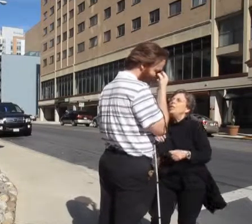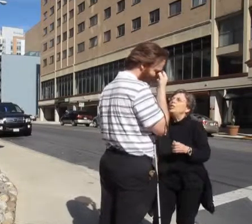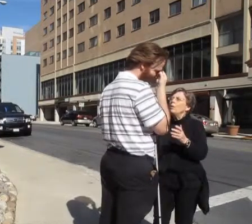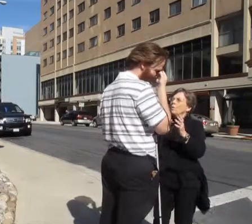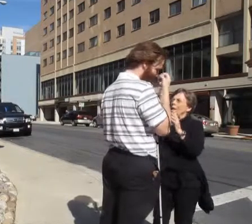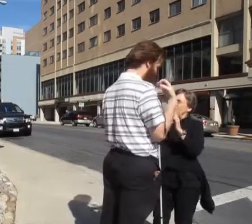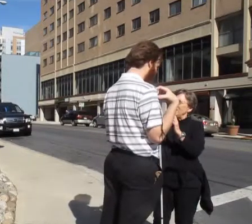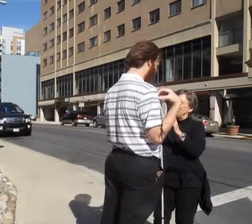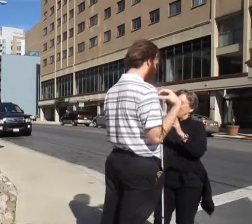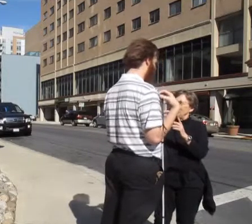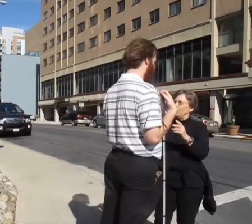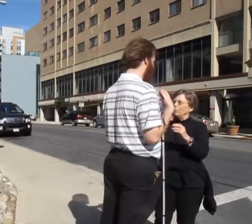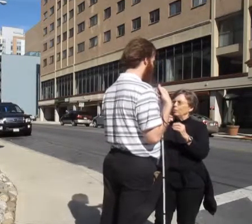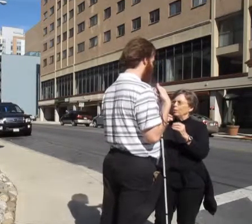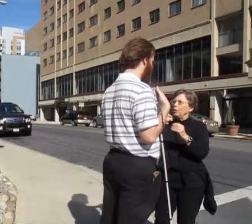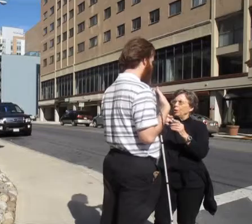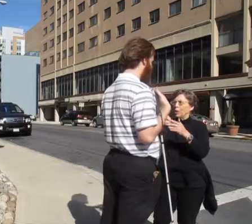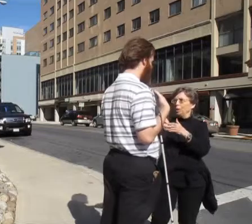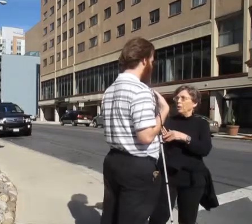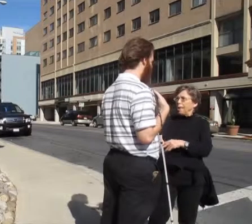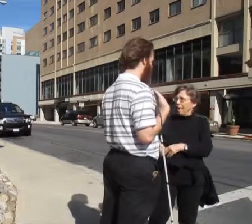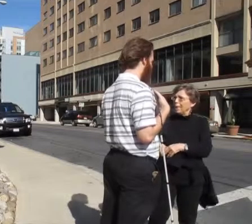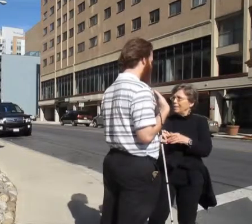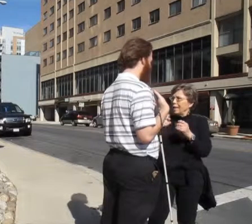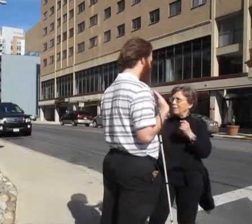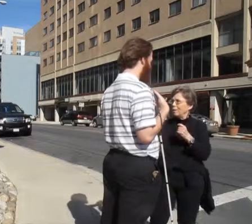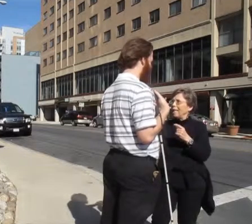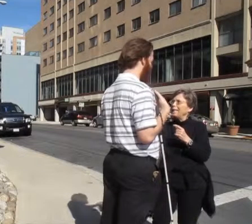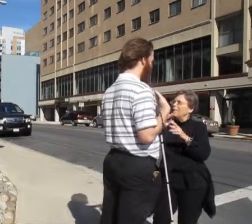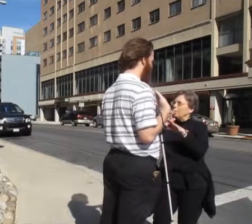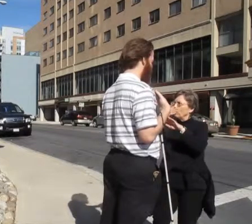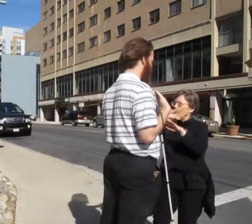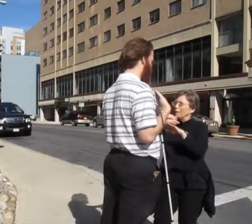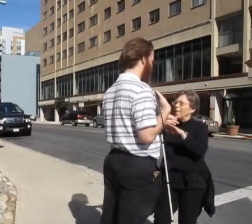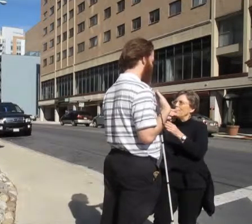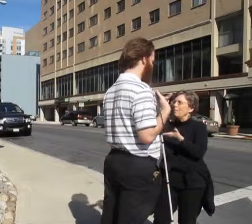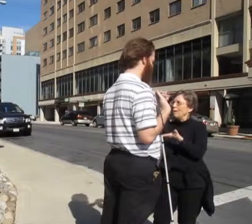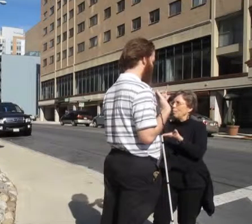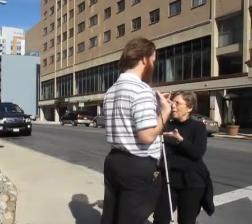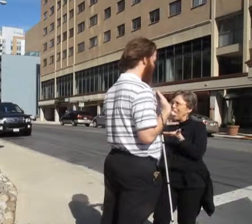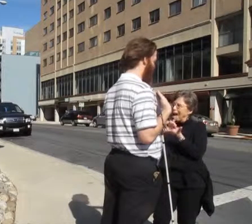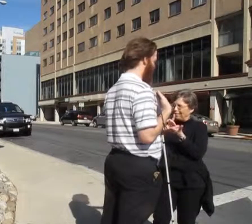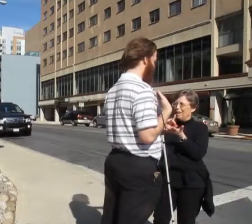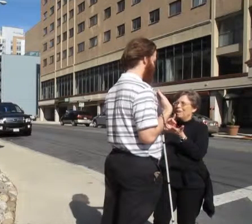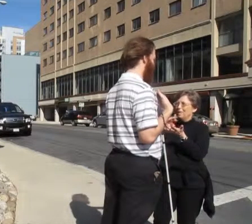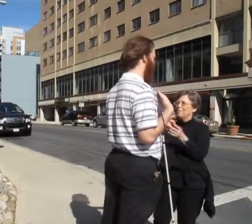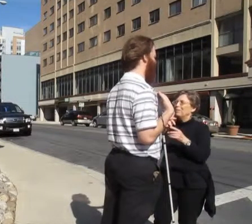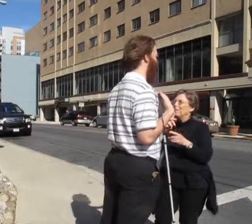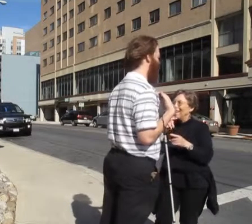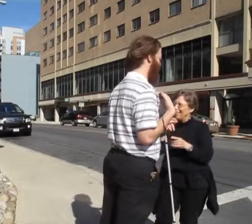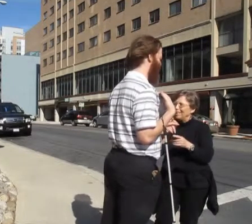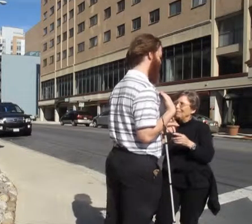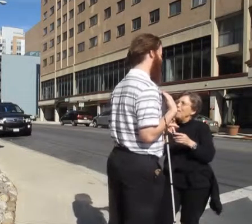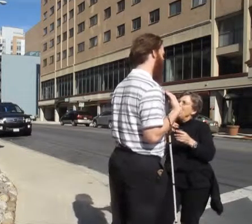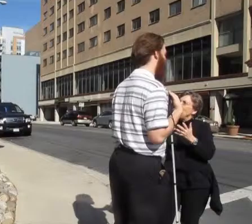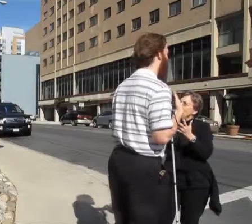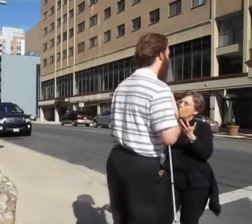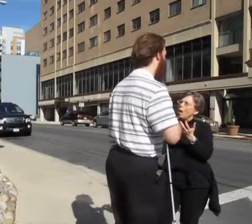So, that means that your gut understanding of your crossing time is about one half of the reality. Do you want